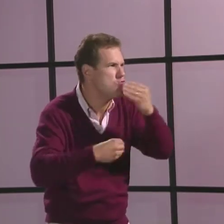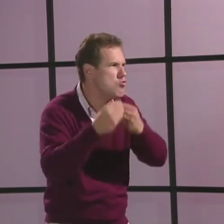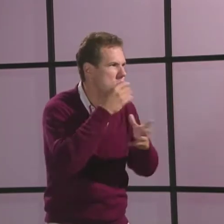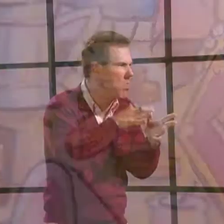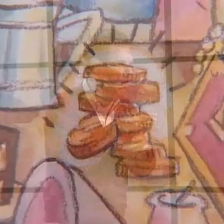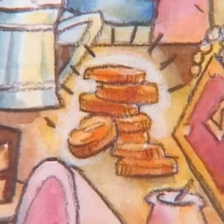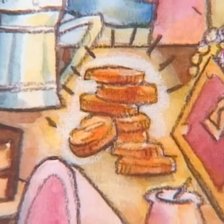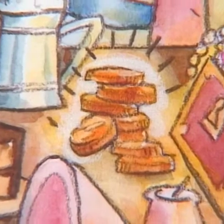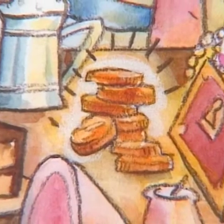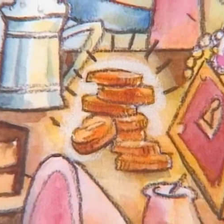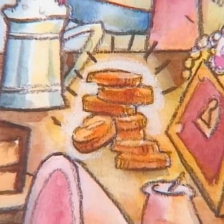eating all the food.